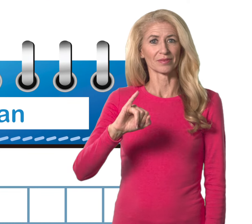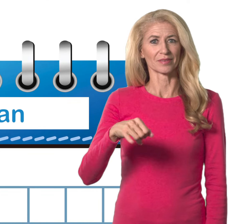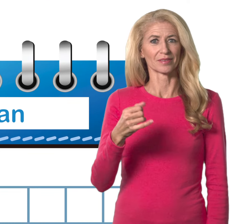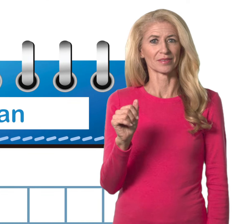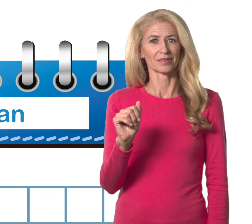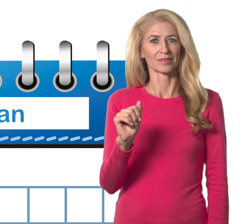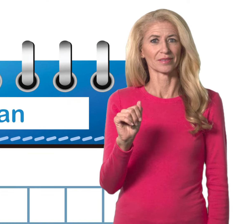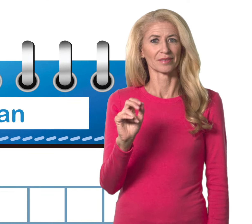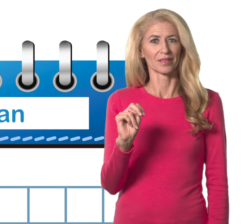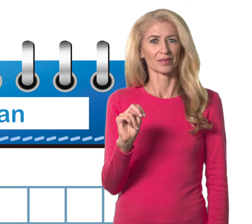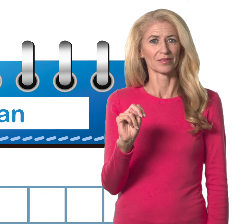January